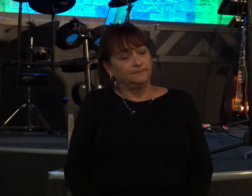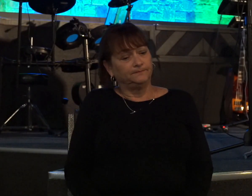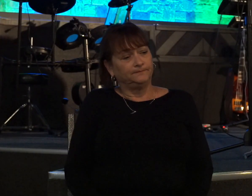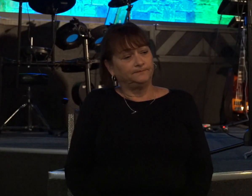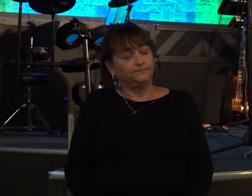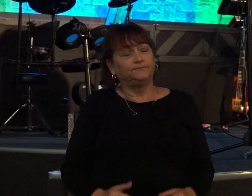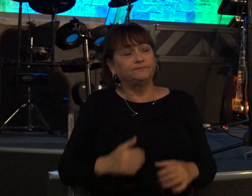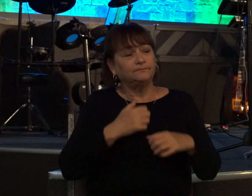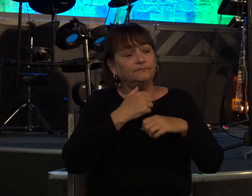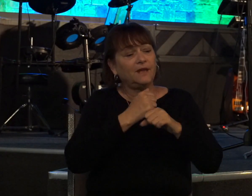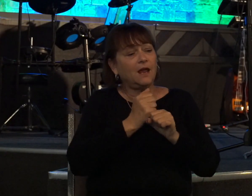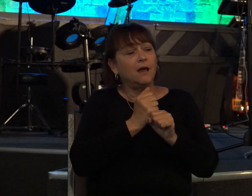you king over israel